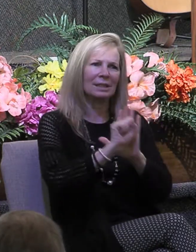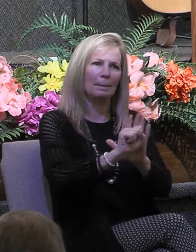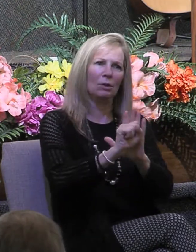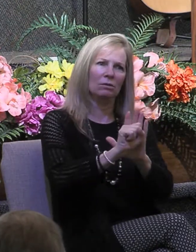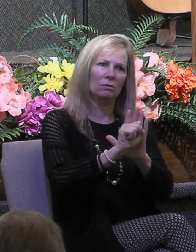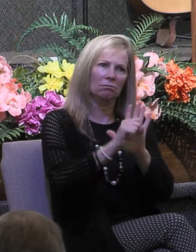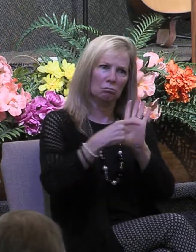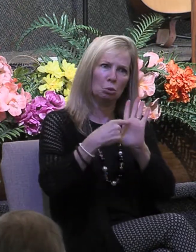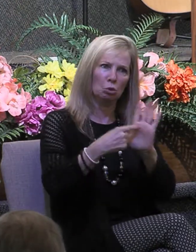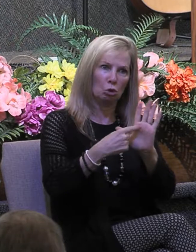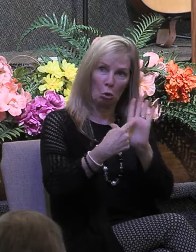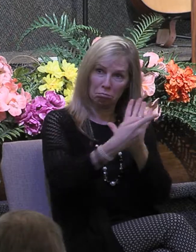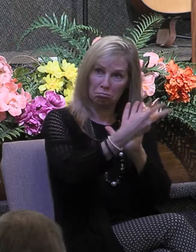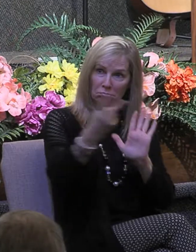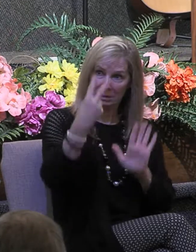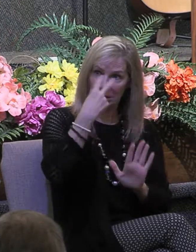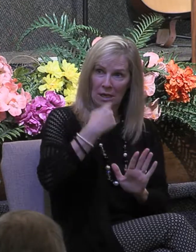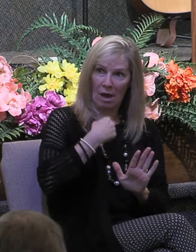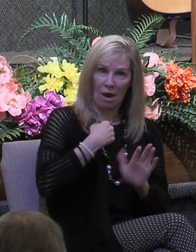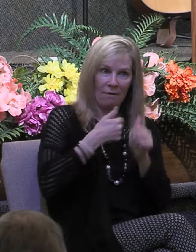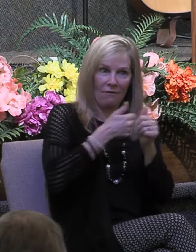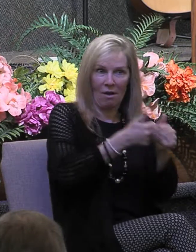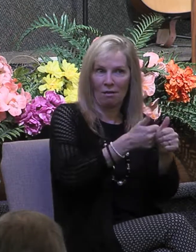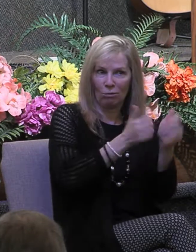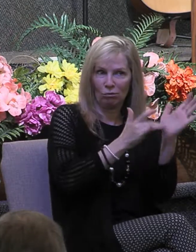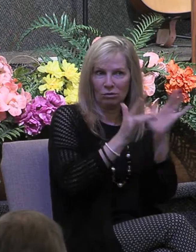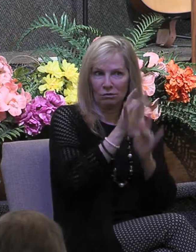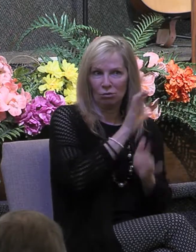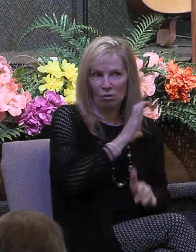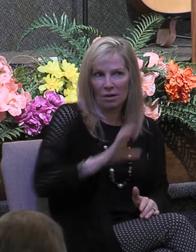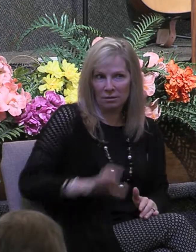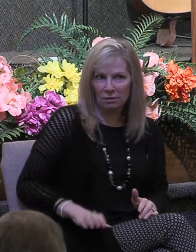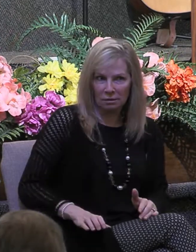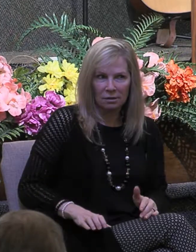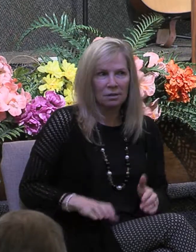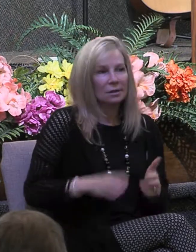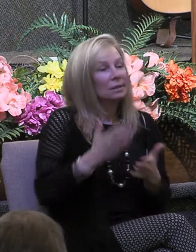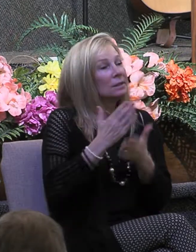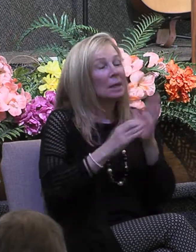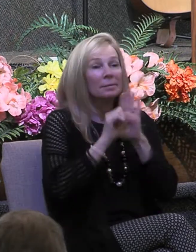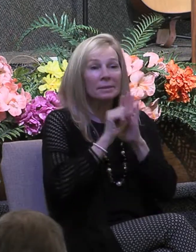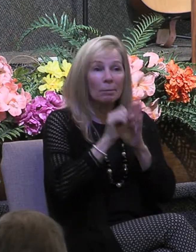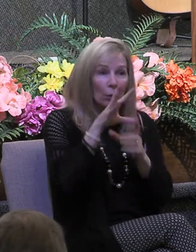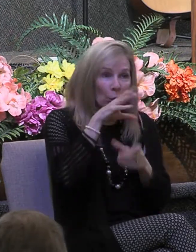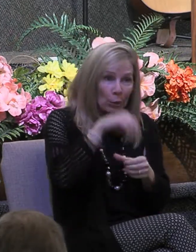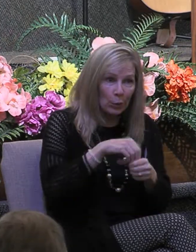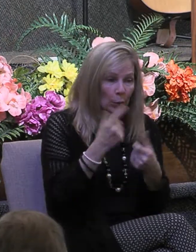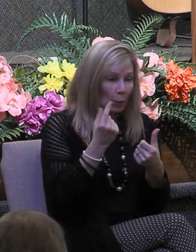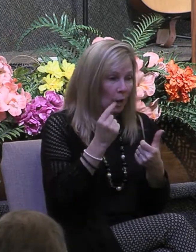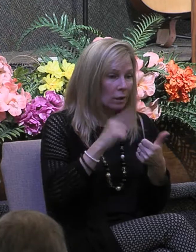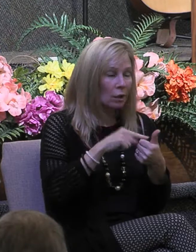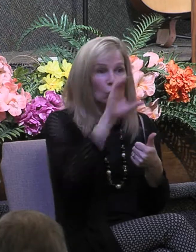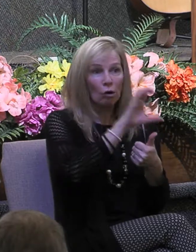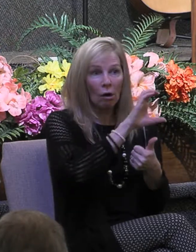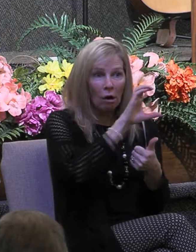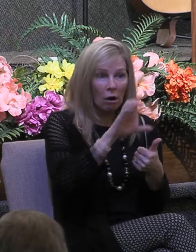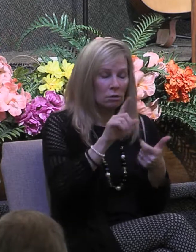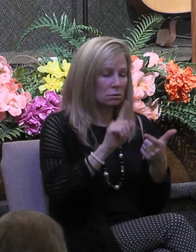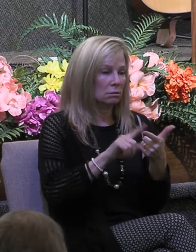that they are followers of Jesus Christ. Some of these symbols include the cross, the sign of the fish, an anchor, a